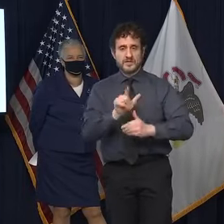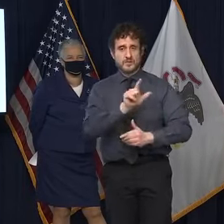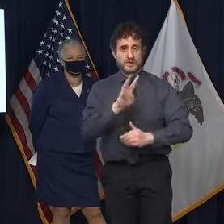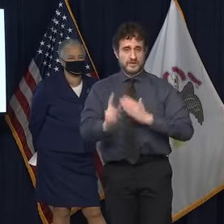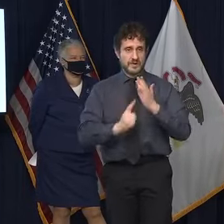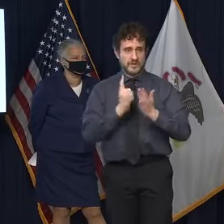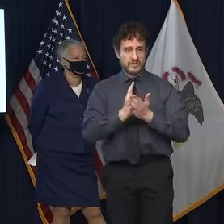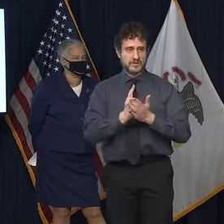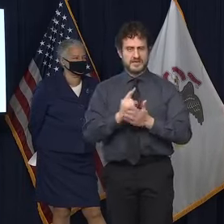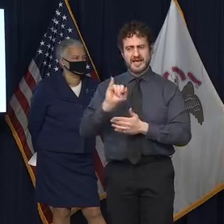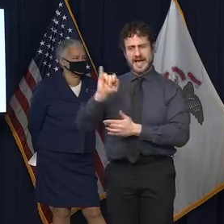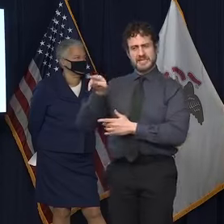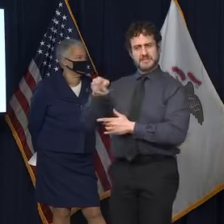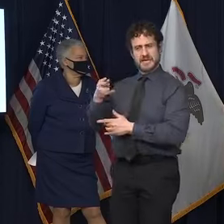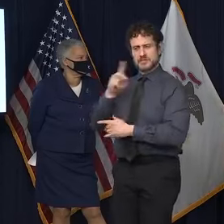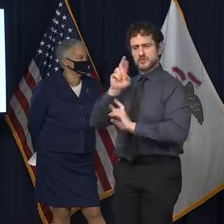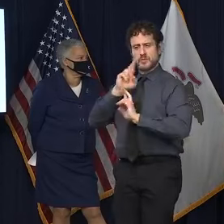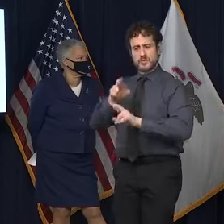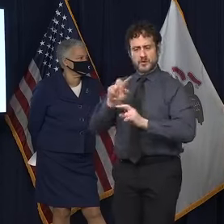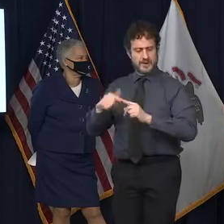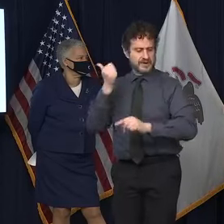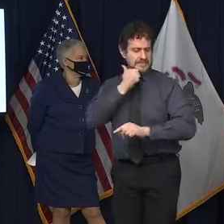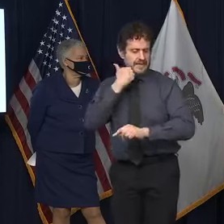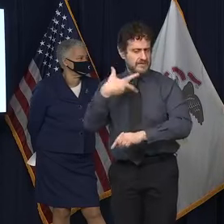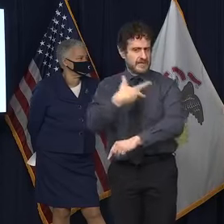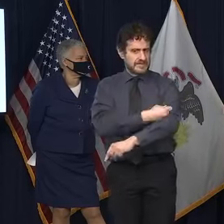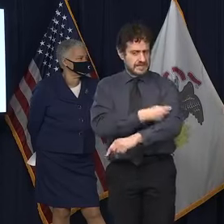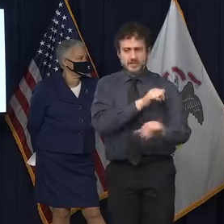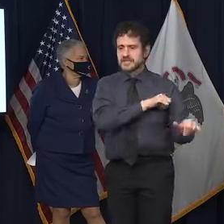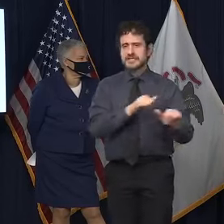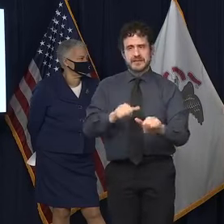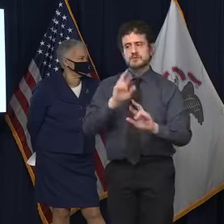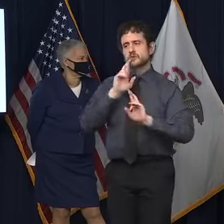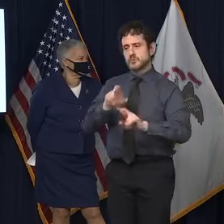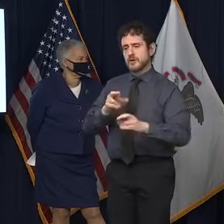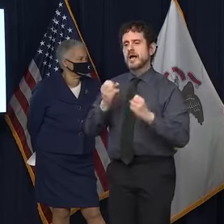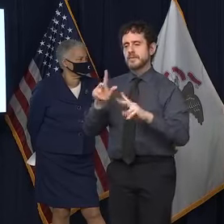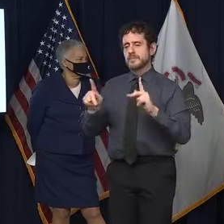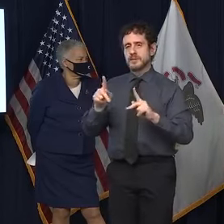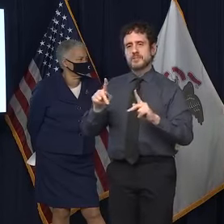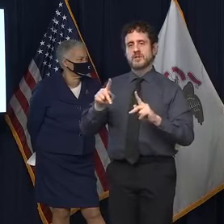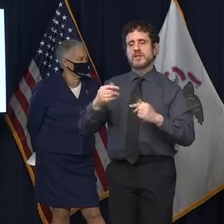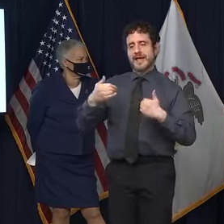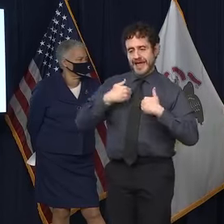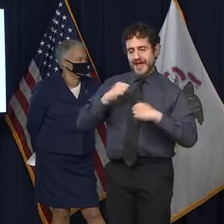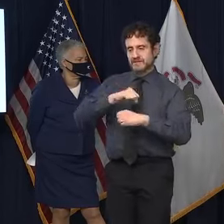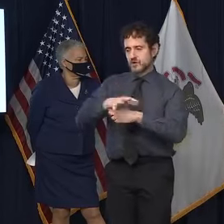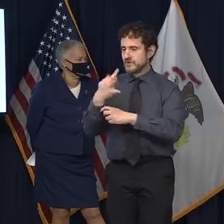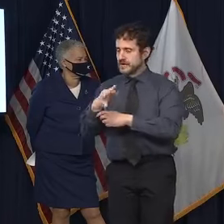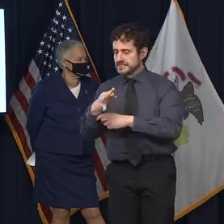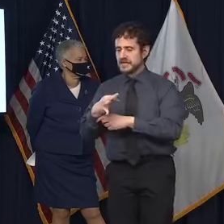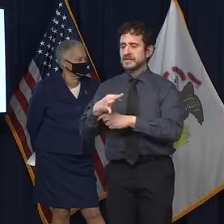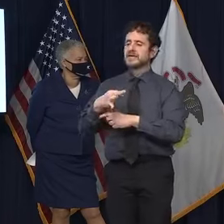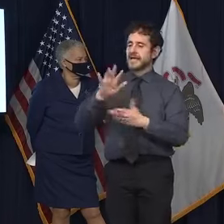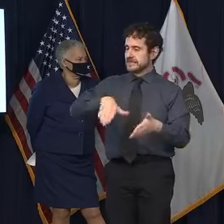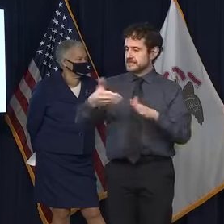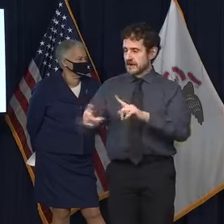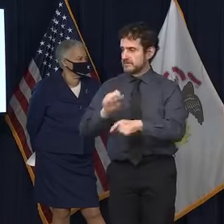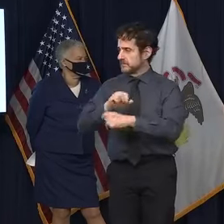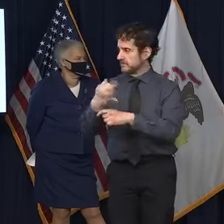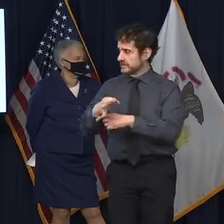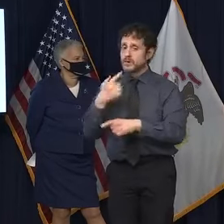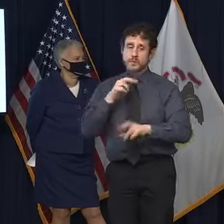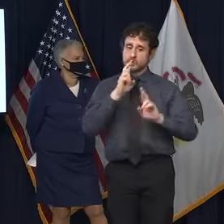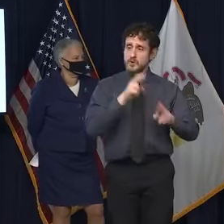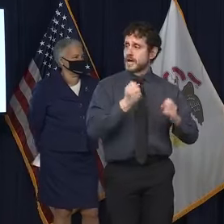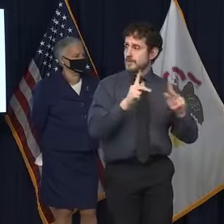IDPH report those figures on daily vaccinations as it does with COVID-19 cases and deaths? As quickly as we have the data. Yeah. Yeah, we